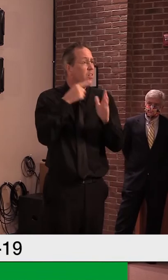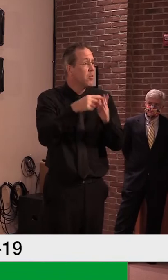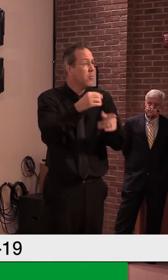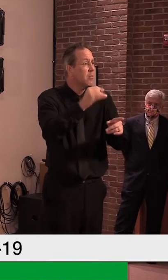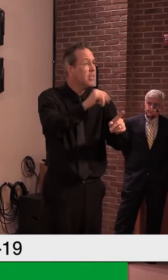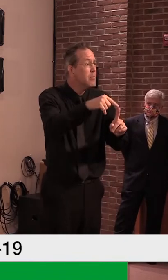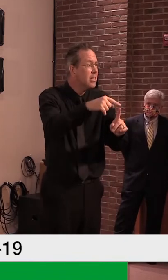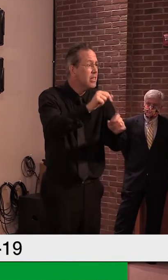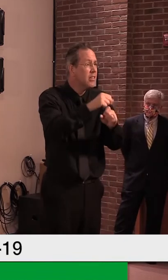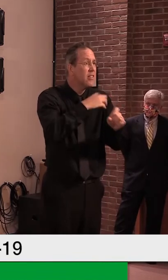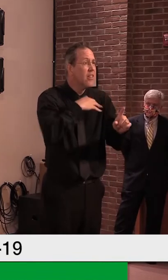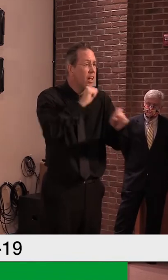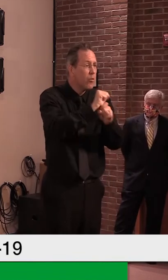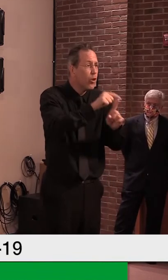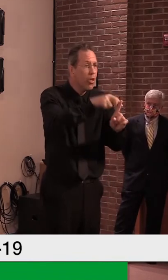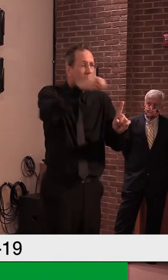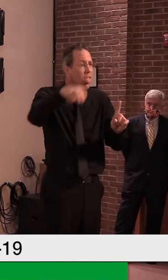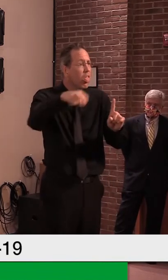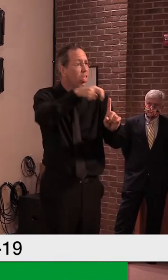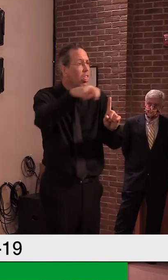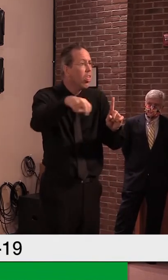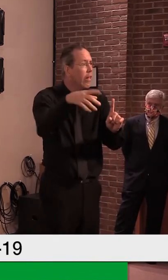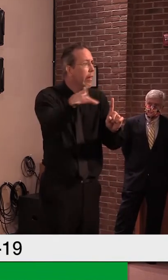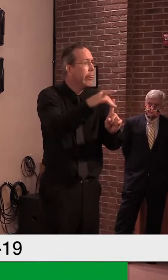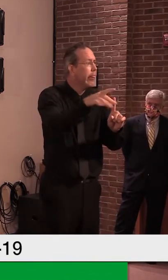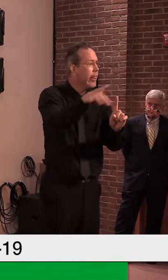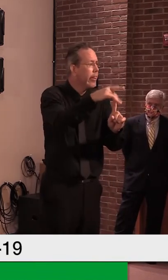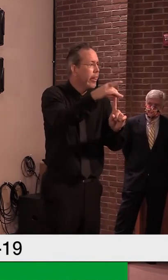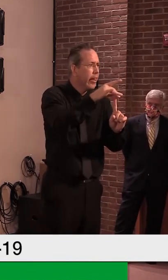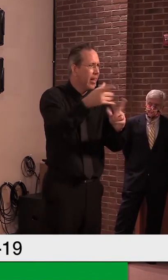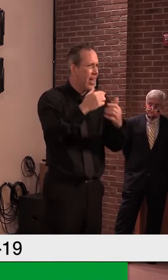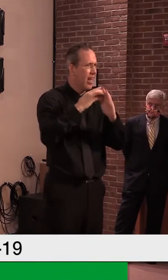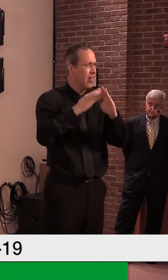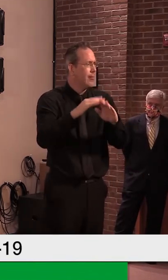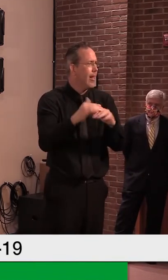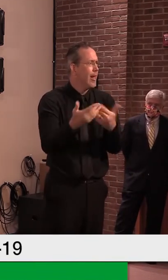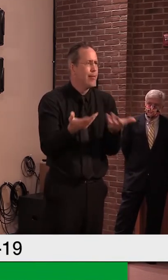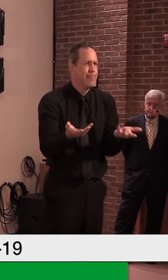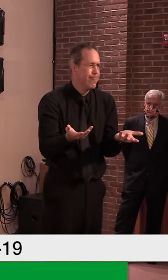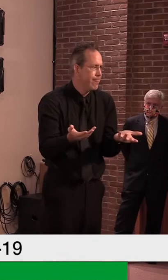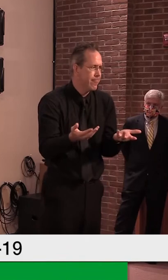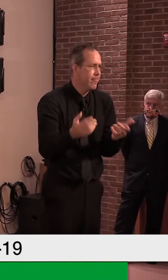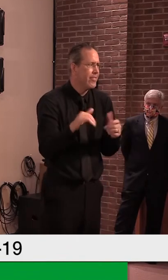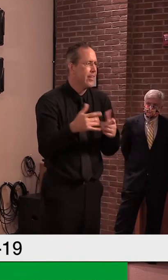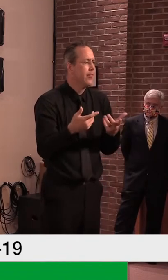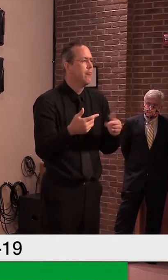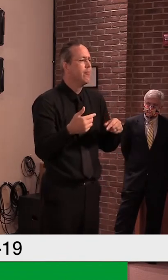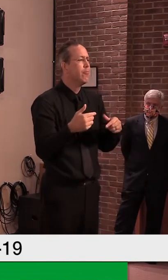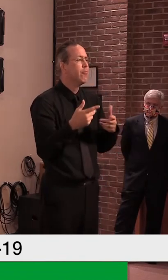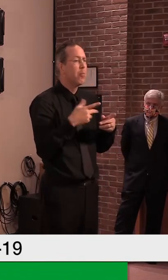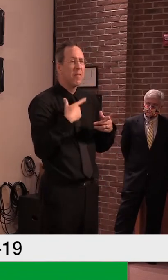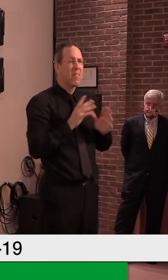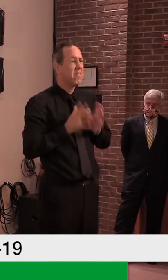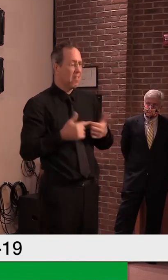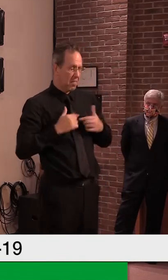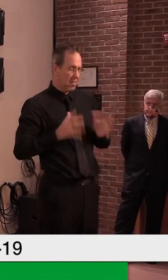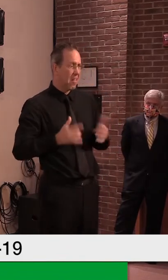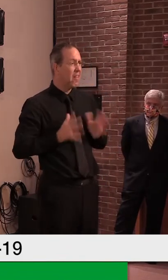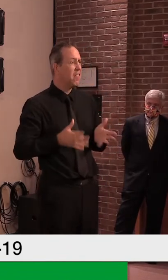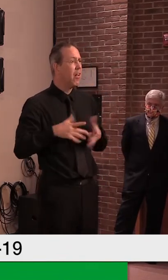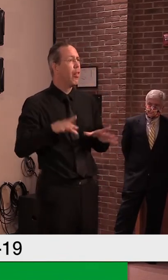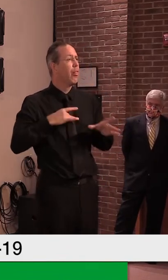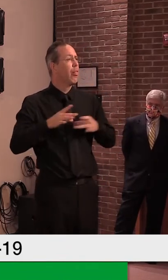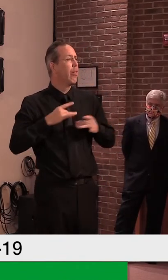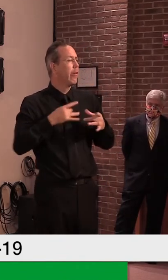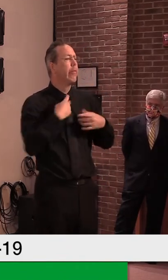ask, how are you going to avoid having somebody come to work who's asymptomatic and doesn't know they harbored the virus? Hopefully